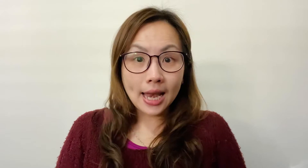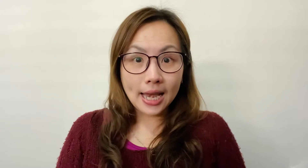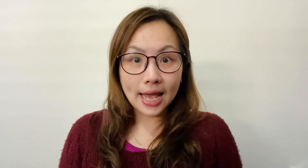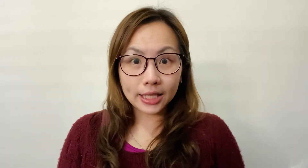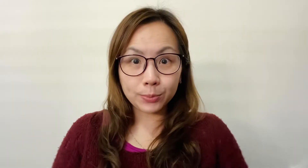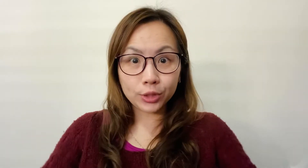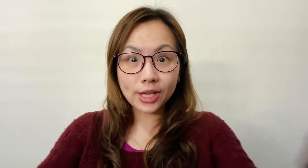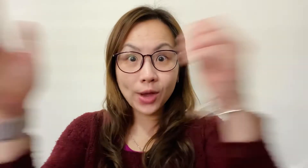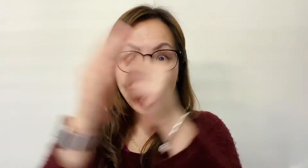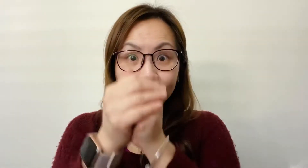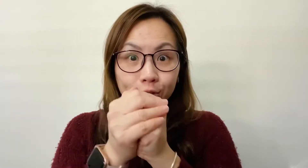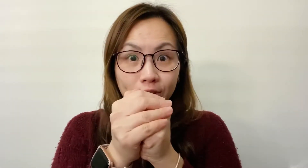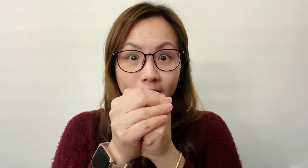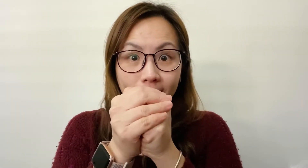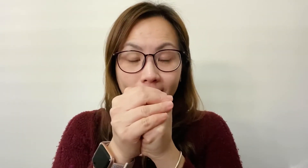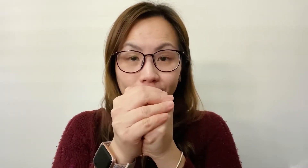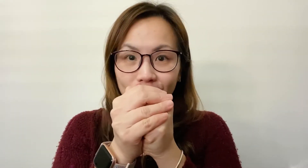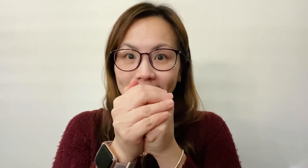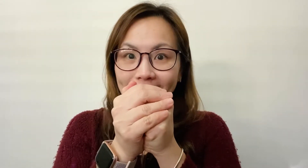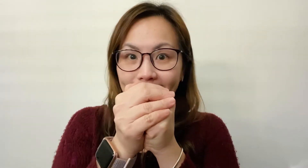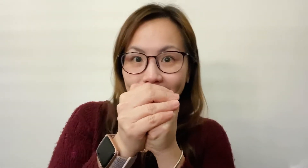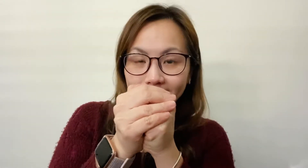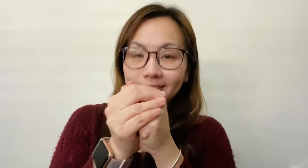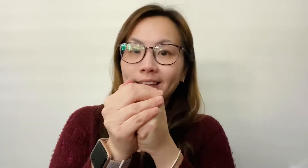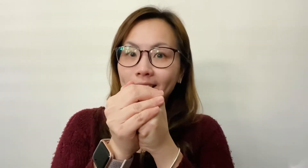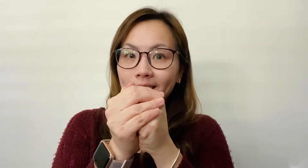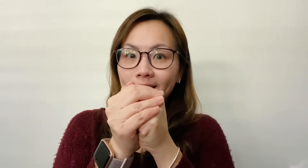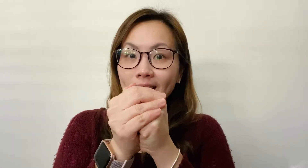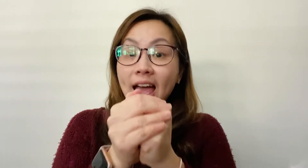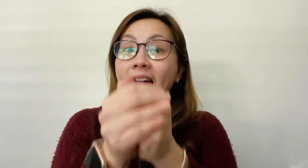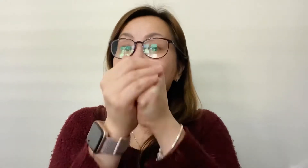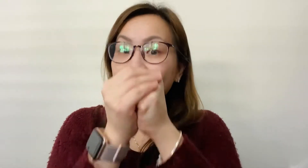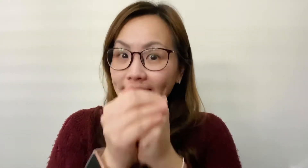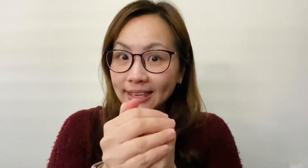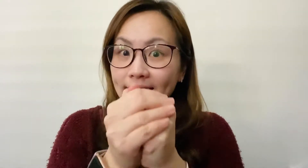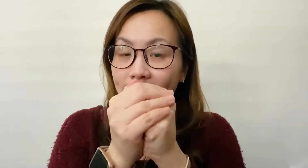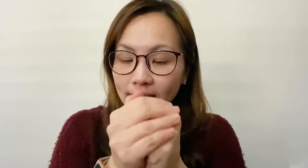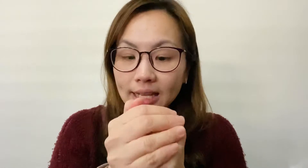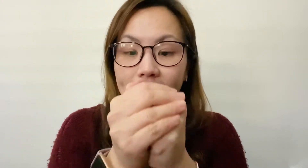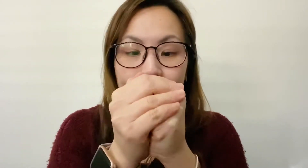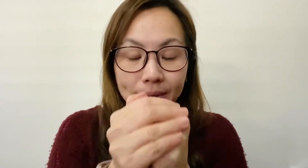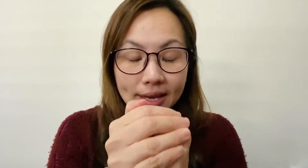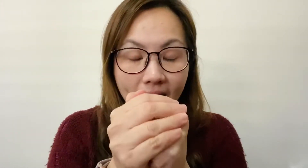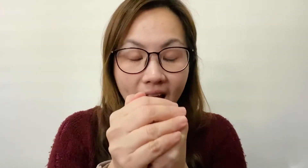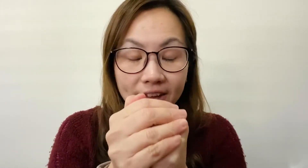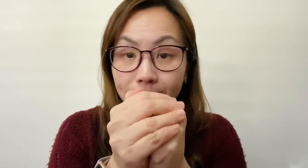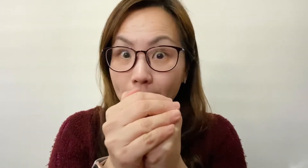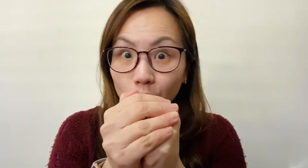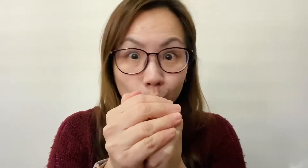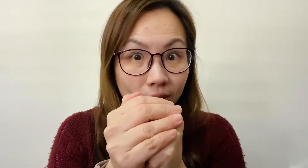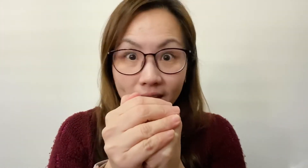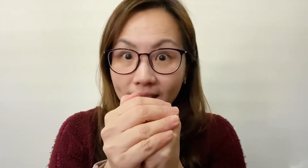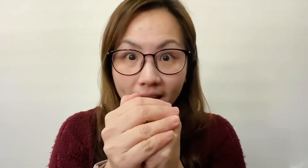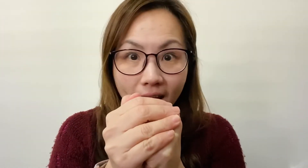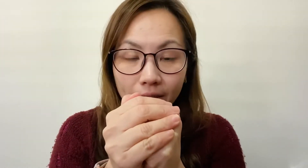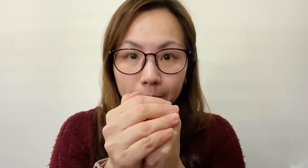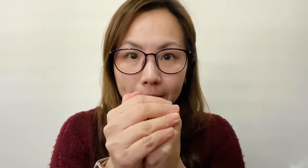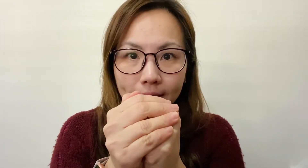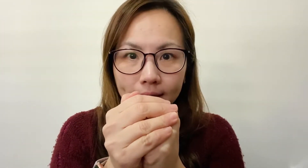Let's put our hands together just like this. Here is the beehive but where are the bees?